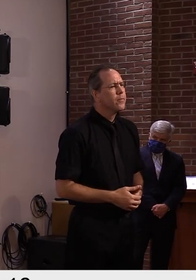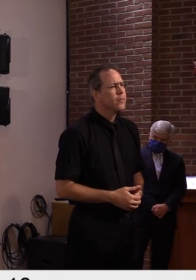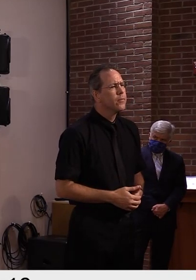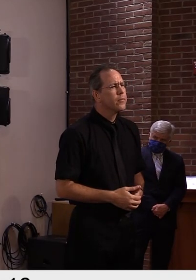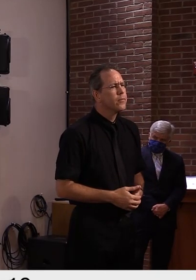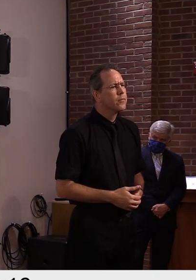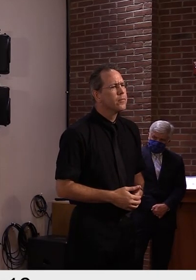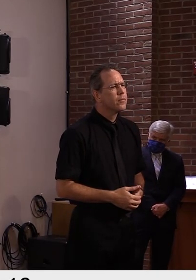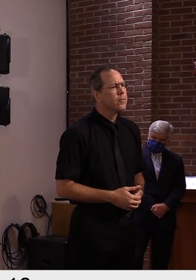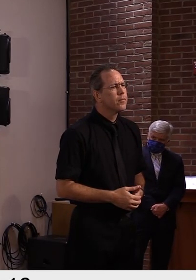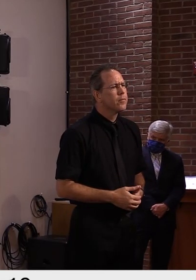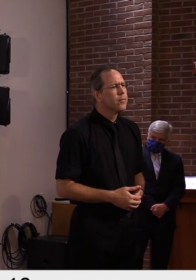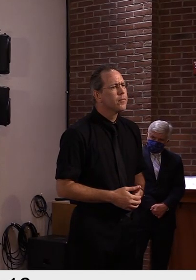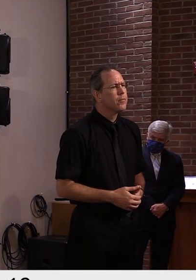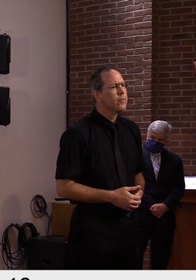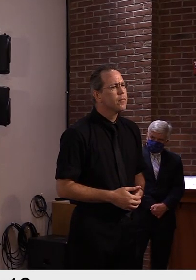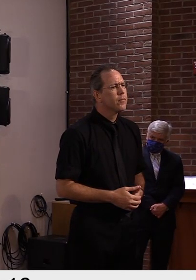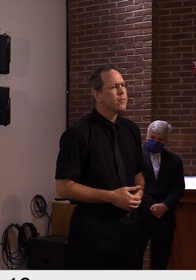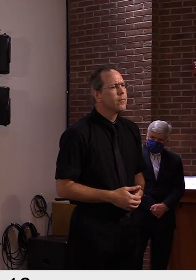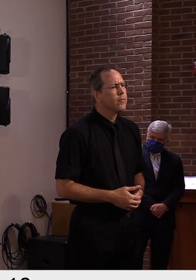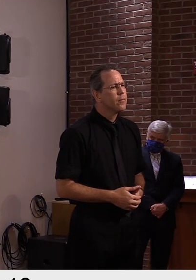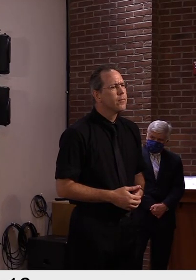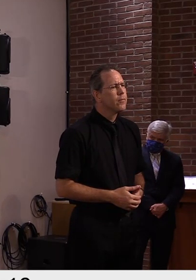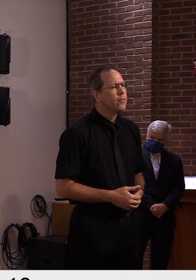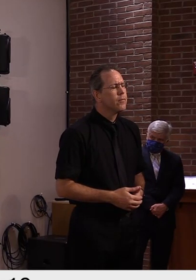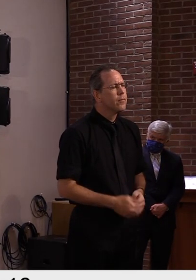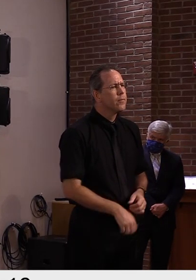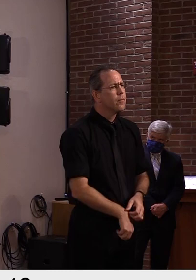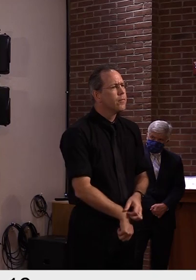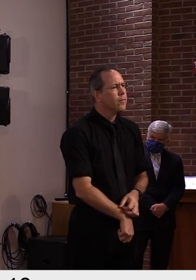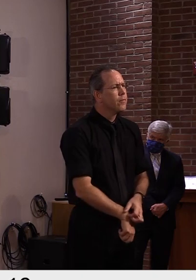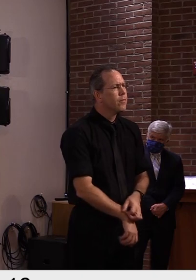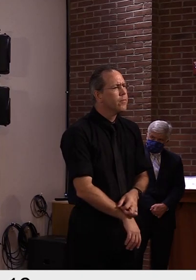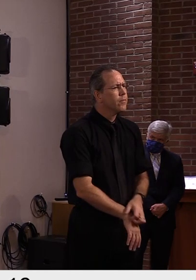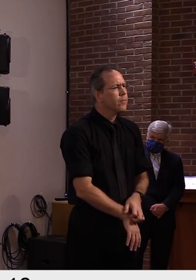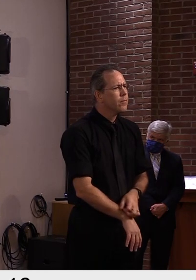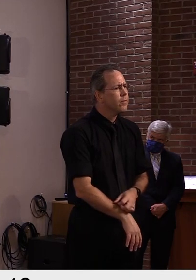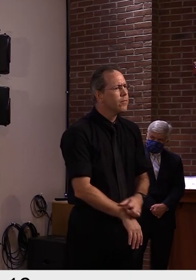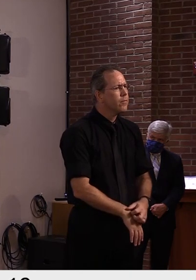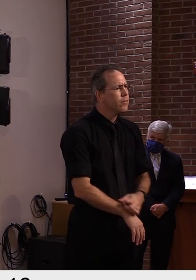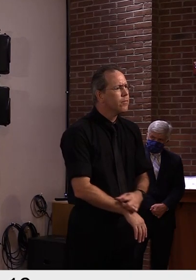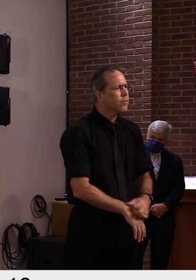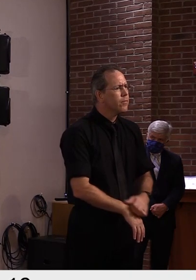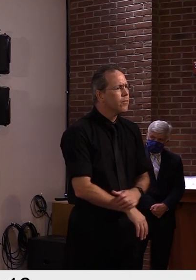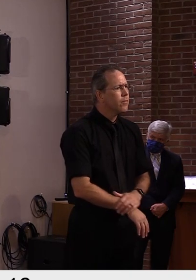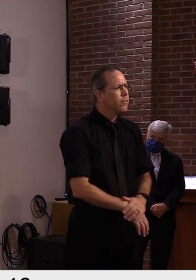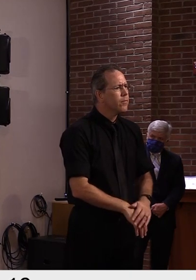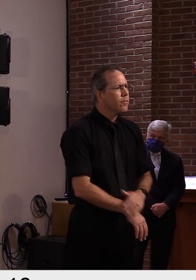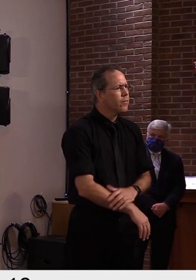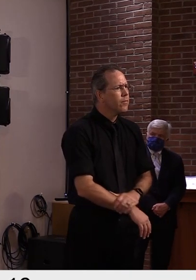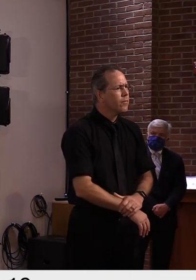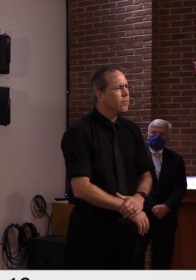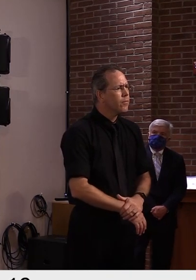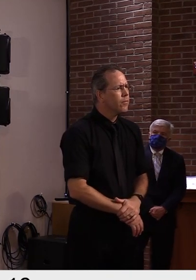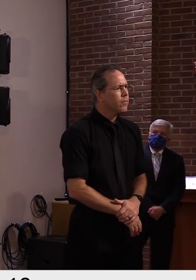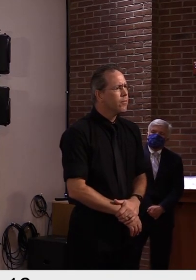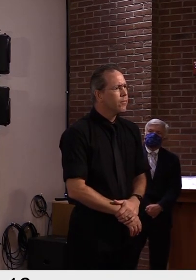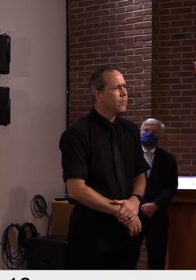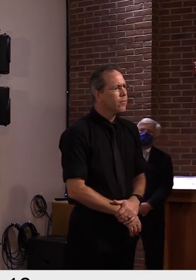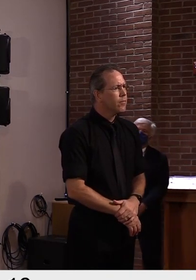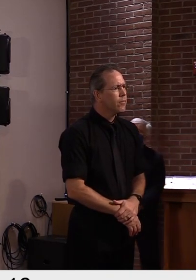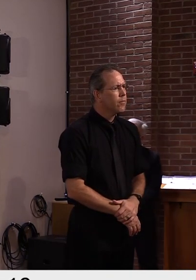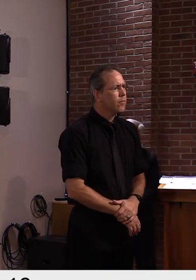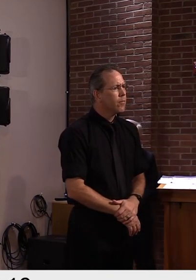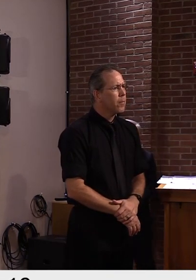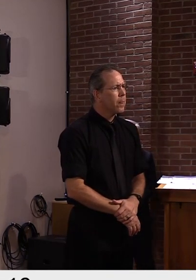-up sites? And are there any plans for restrictions on who can get tested at them? Yeah. So the, the preference at the pop-up sites